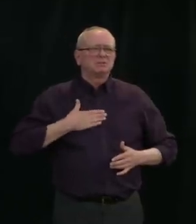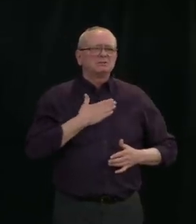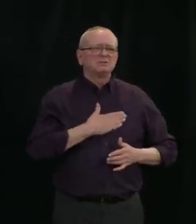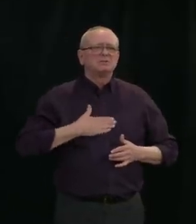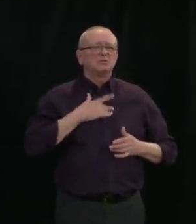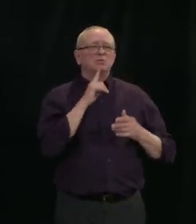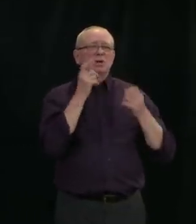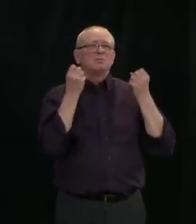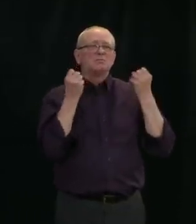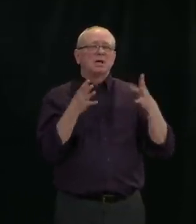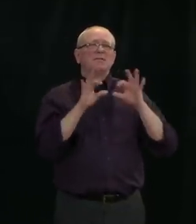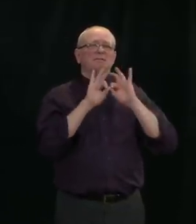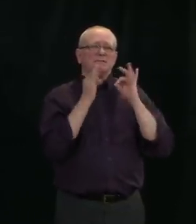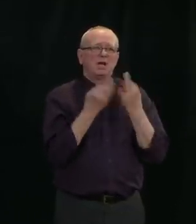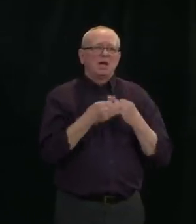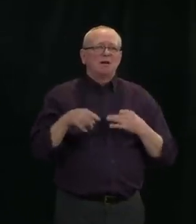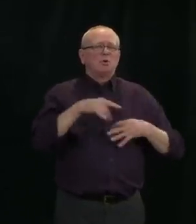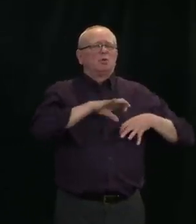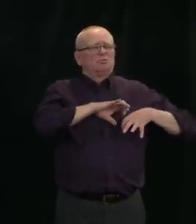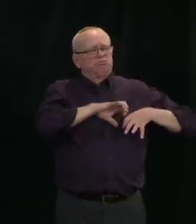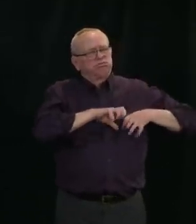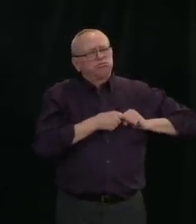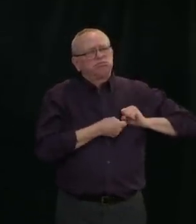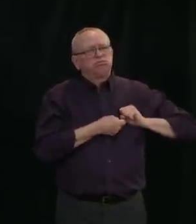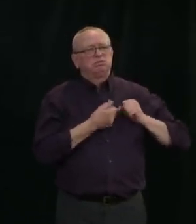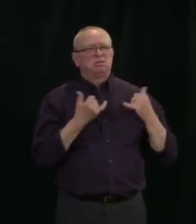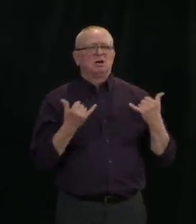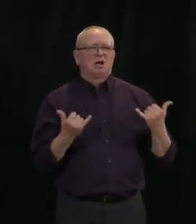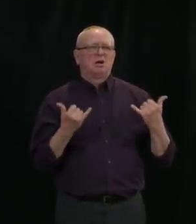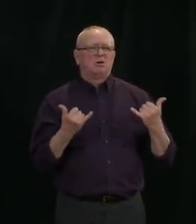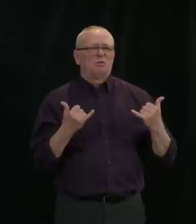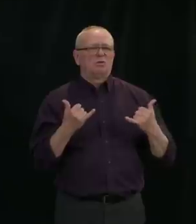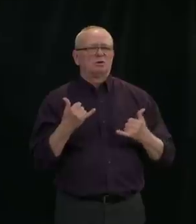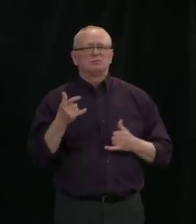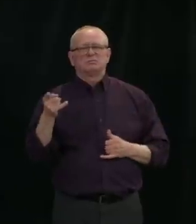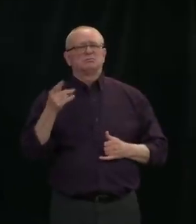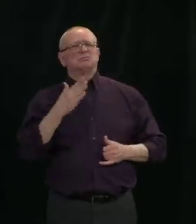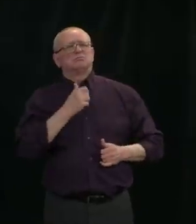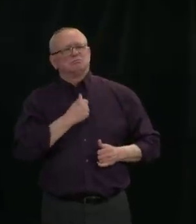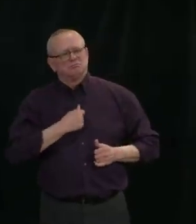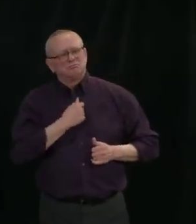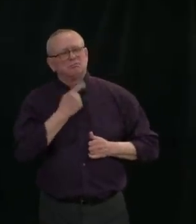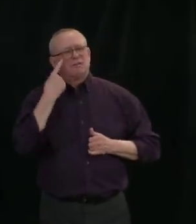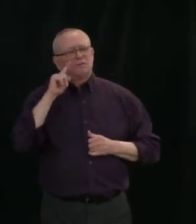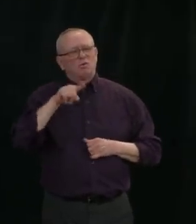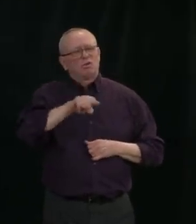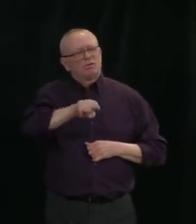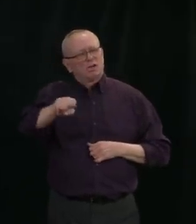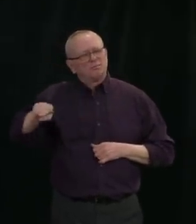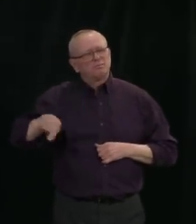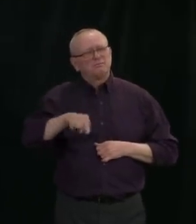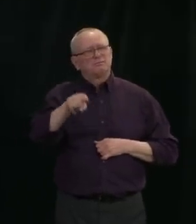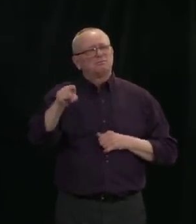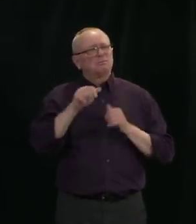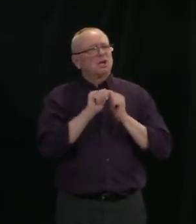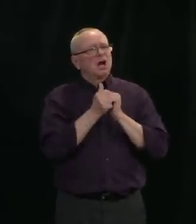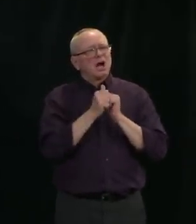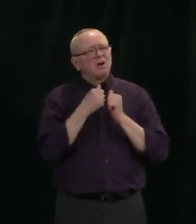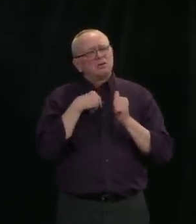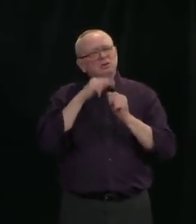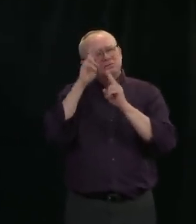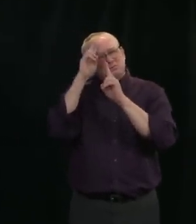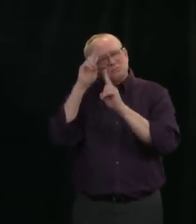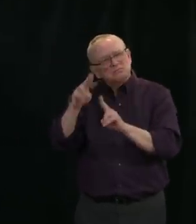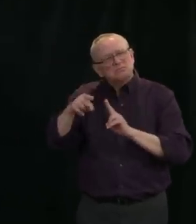of those we have lost. We can honour these people by recommitting to physical distancing and staying home whenever